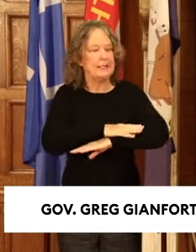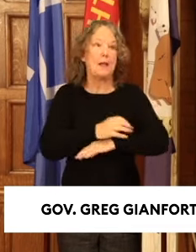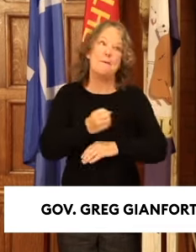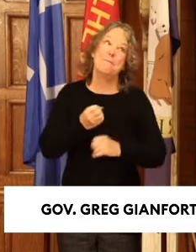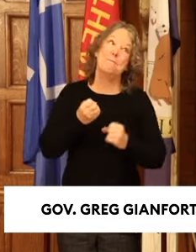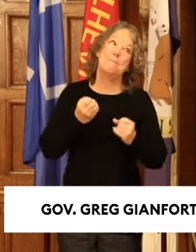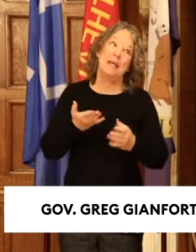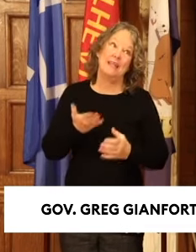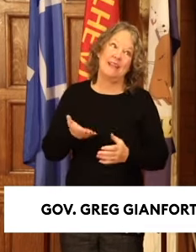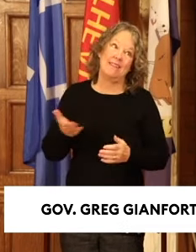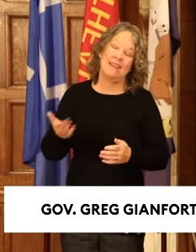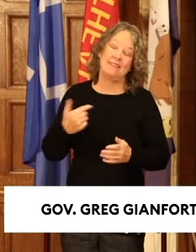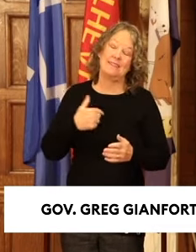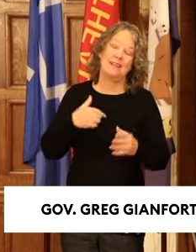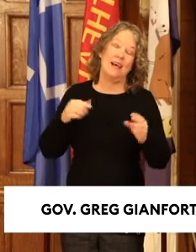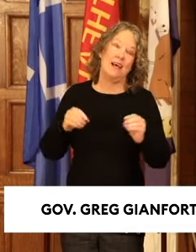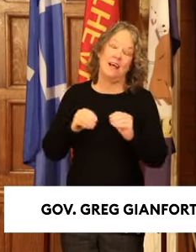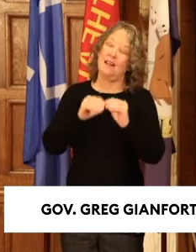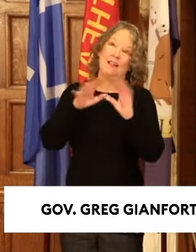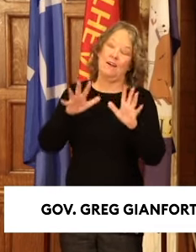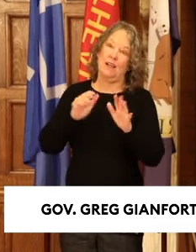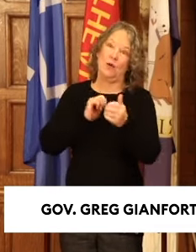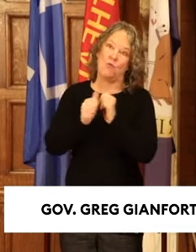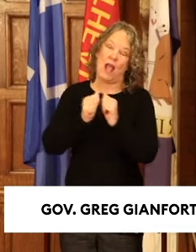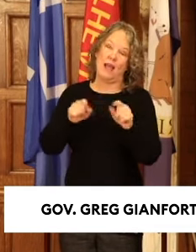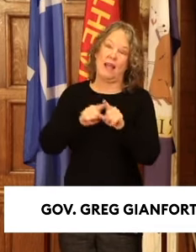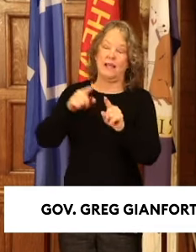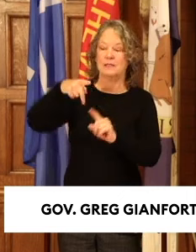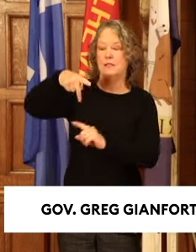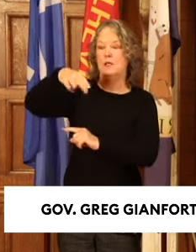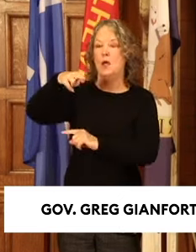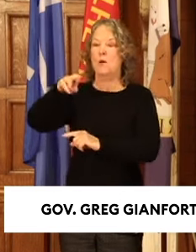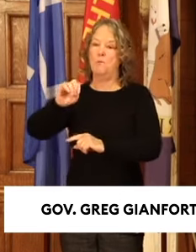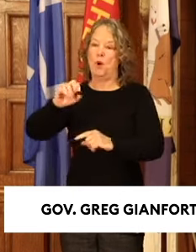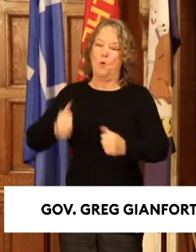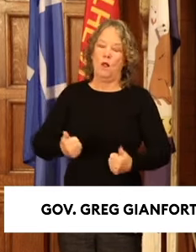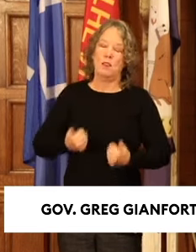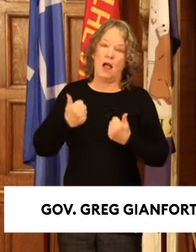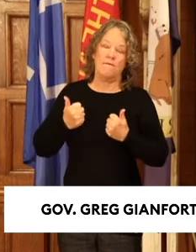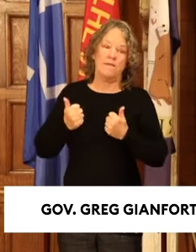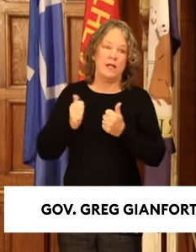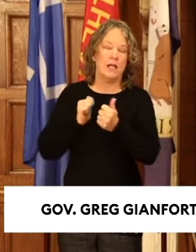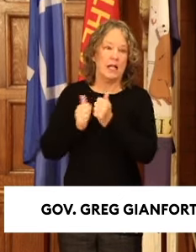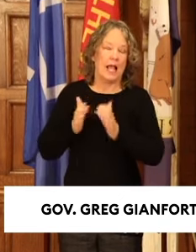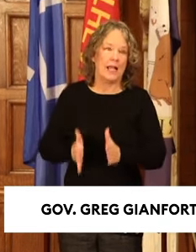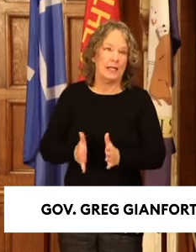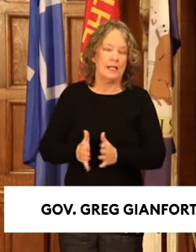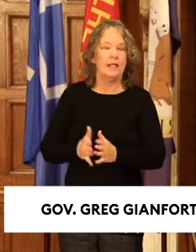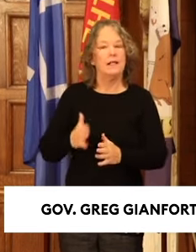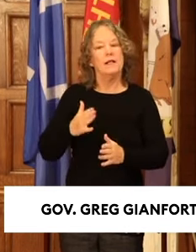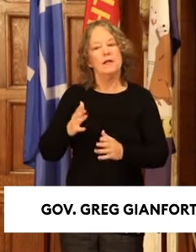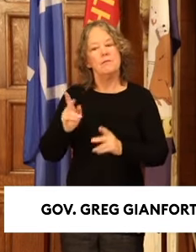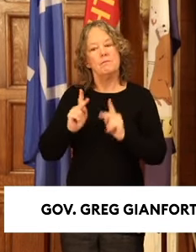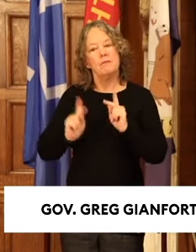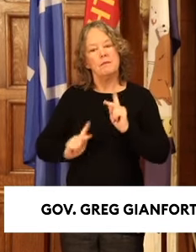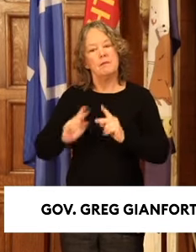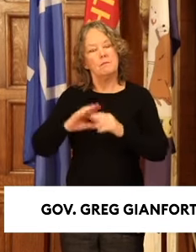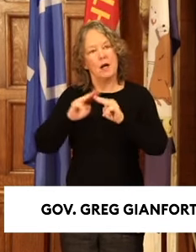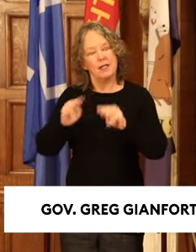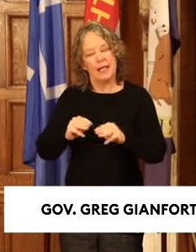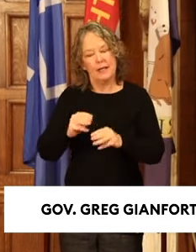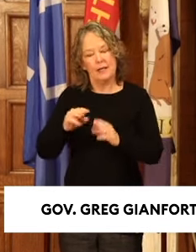I'm very clearly, I ran as a pro-life candidate. The people of Montana elected me to defend life. I think we need to